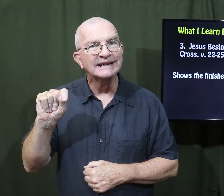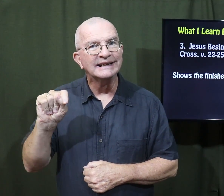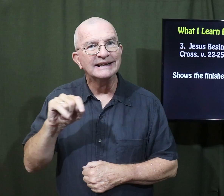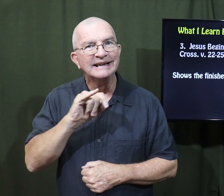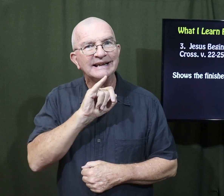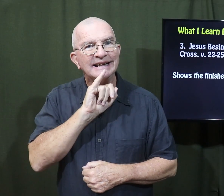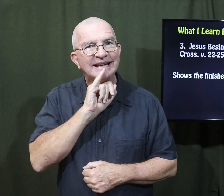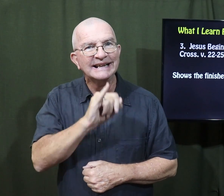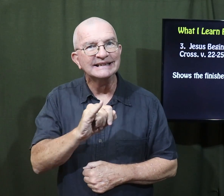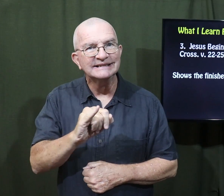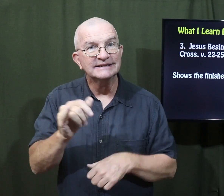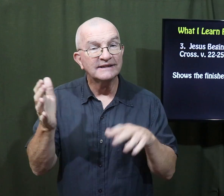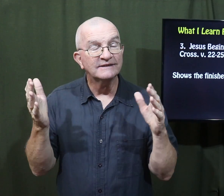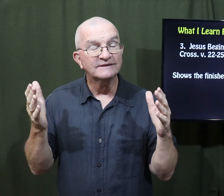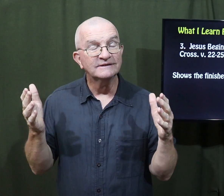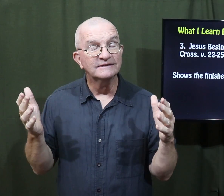is finished.